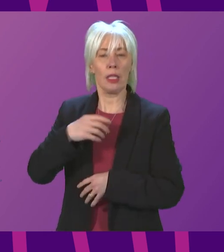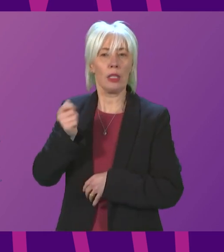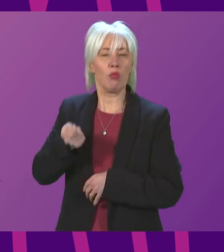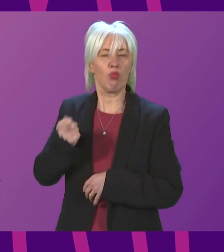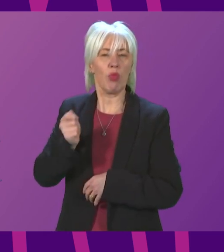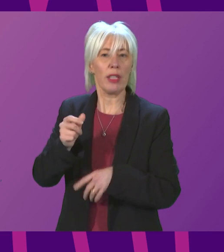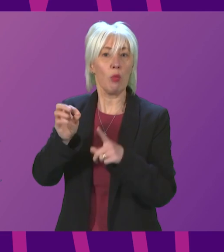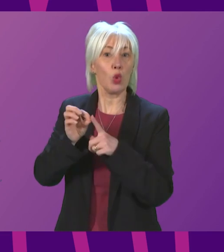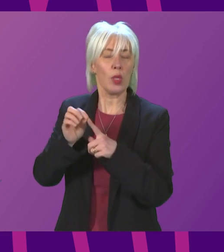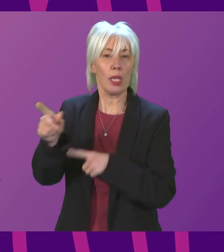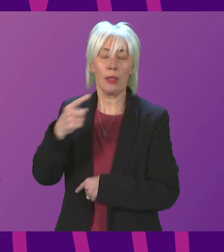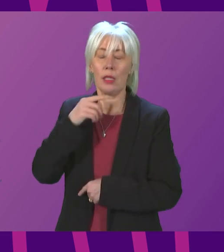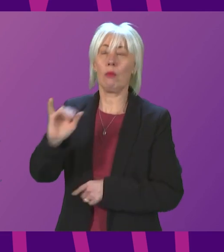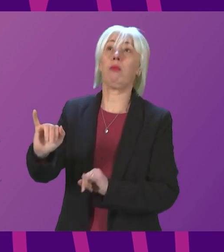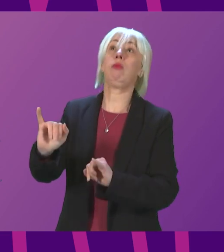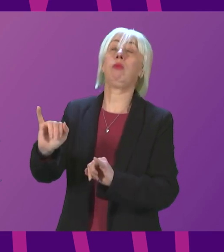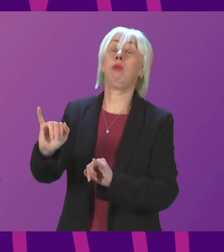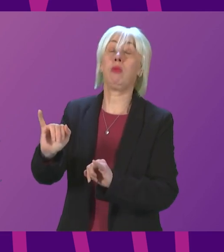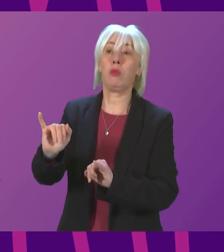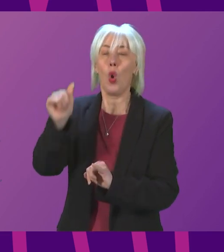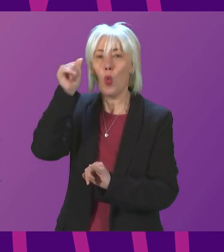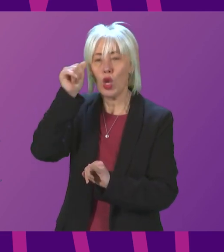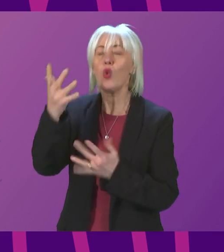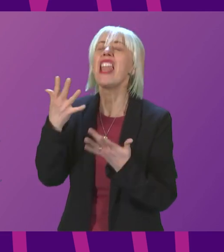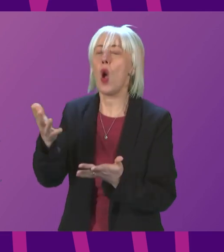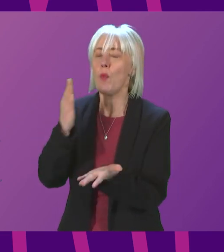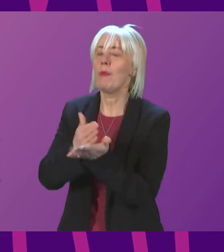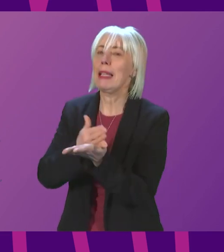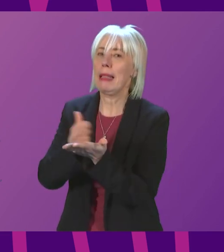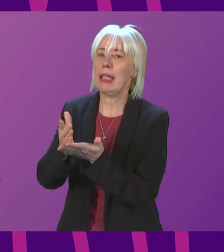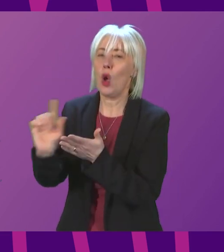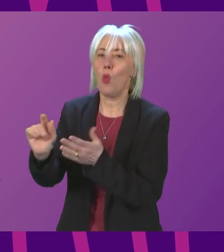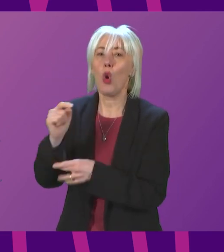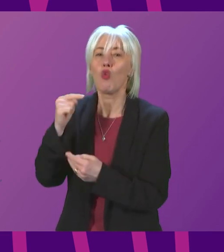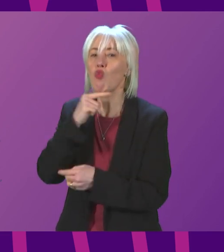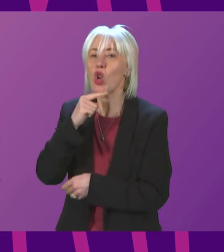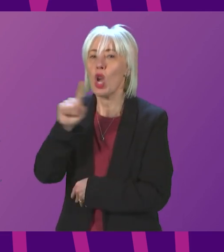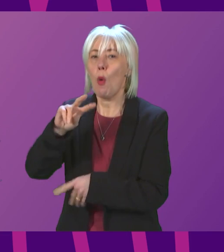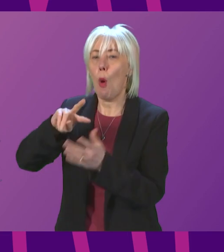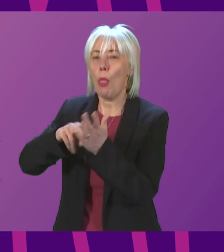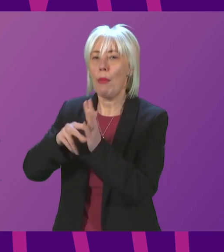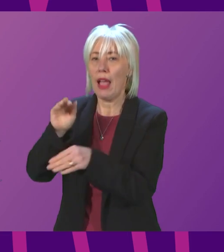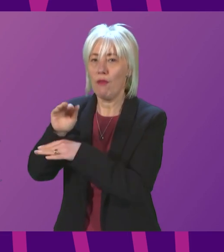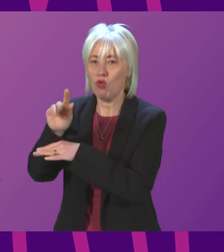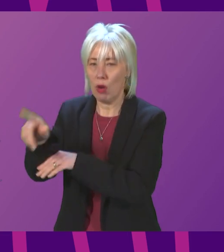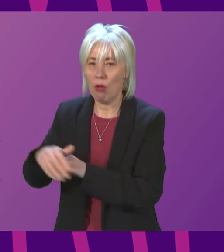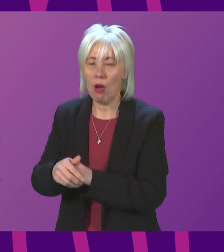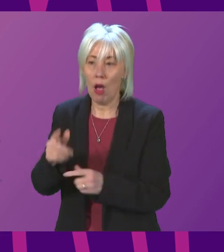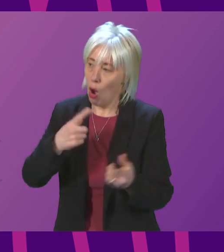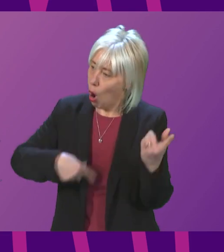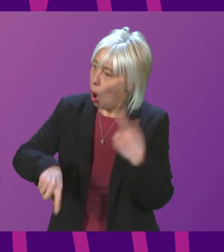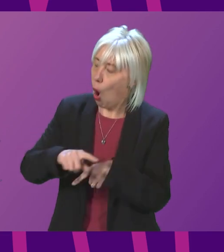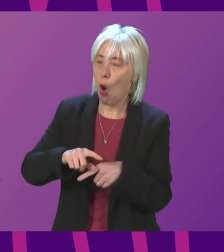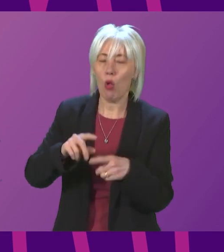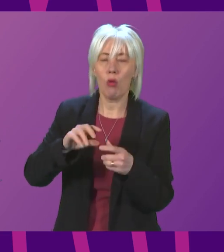terms the reality of what Russia is seeking to do. We must stand together, supporting the UK government, governments